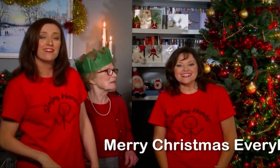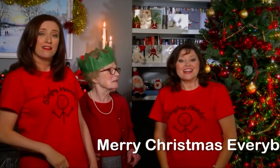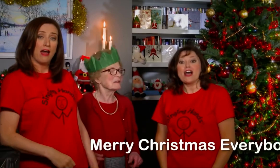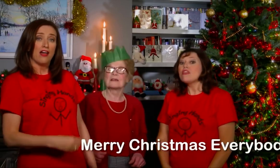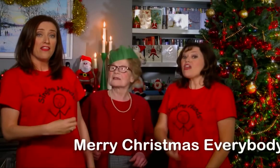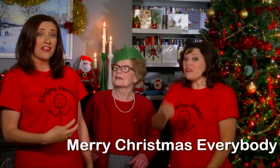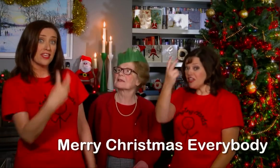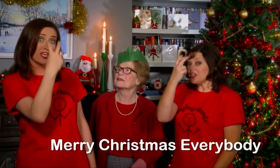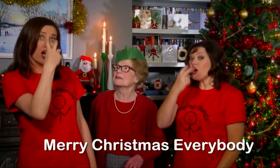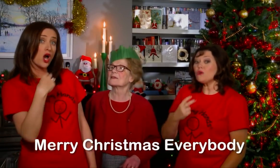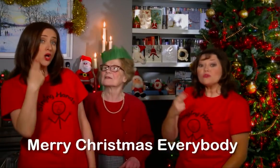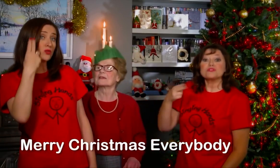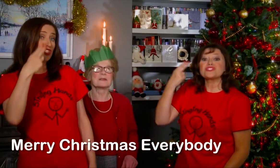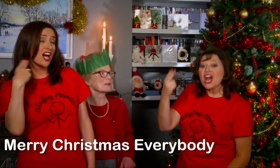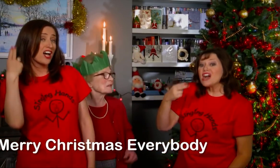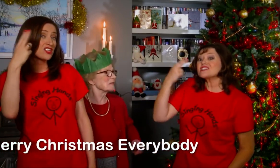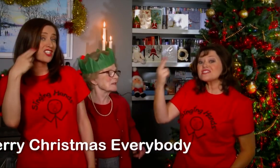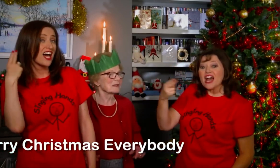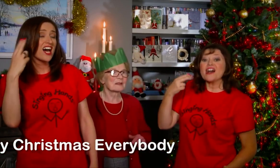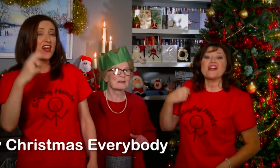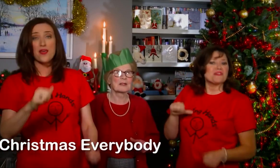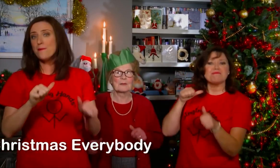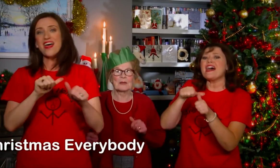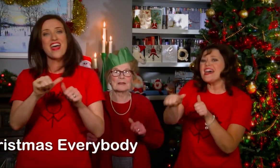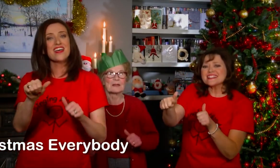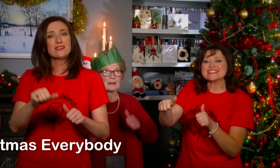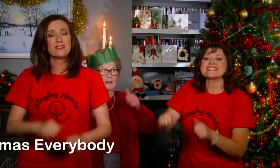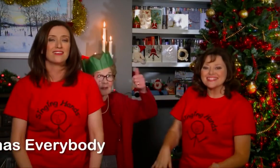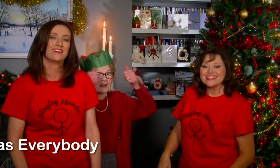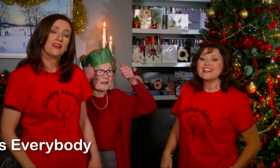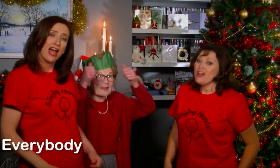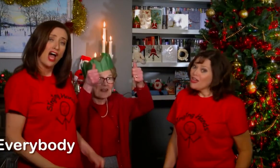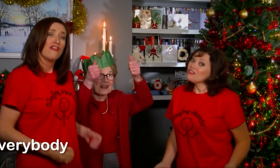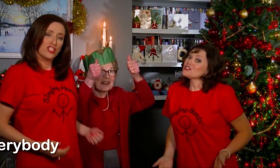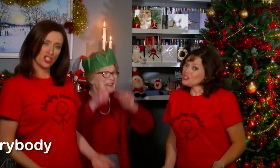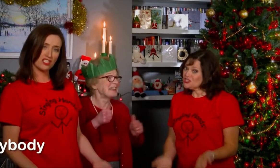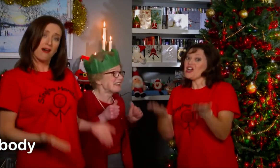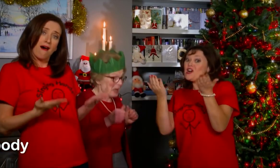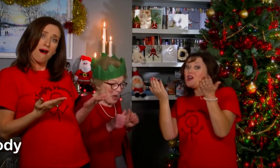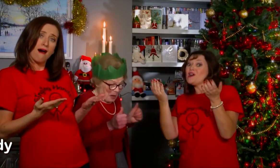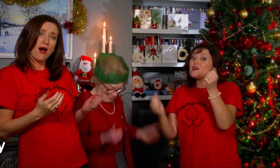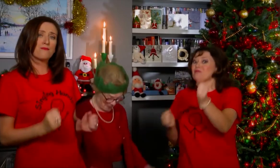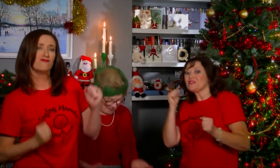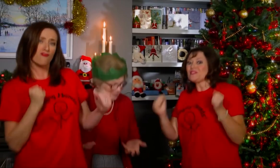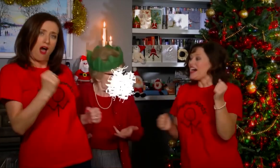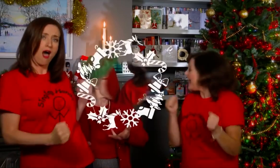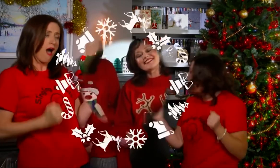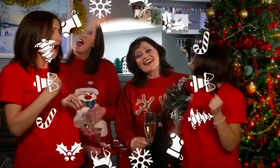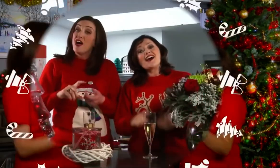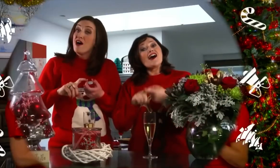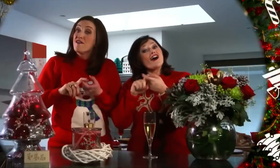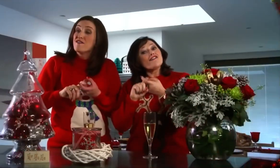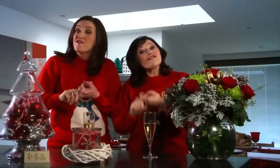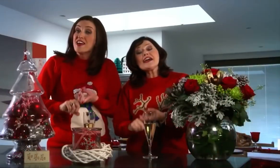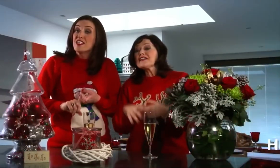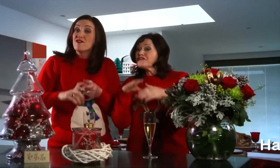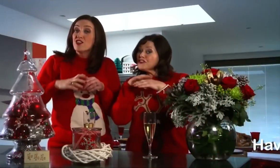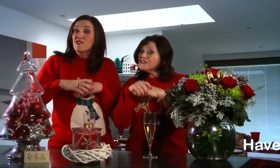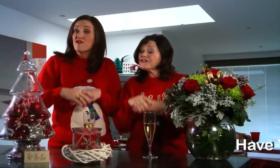That the old songs are the best That she's up and wrong Faithful